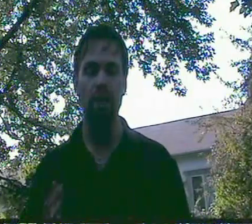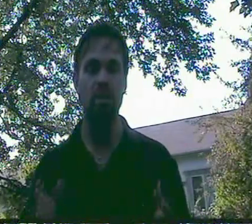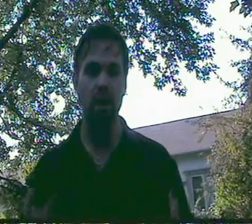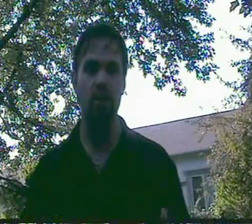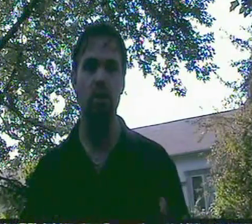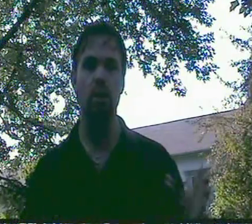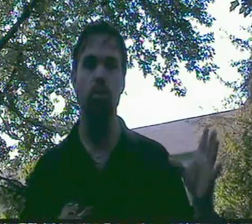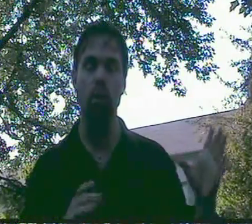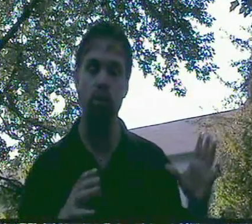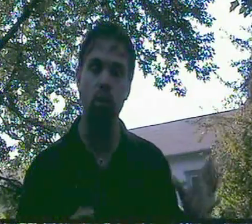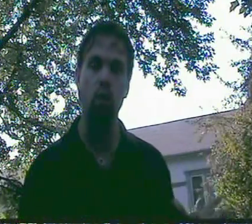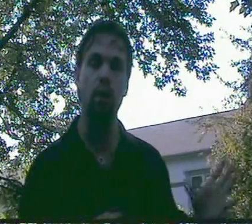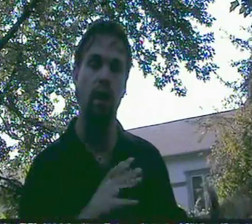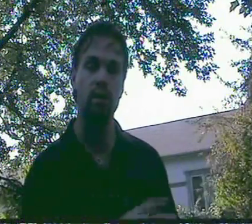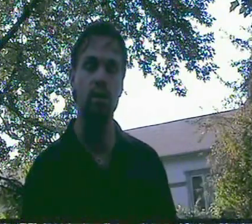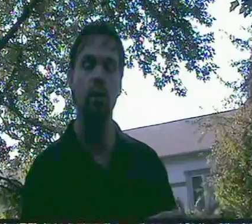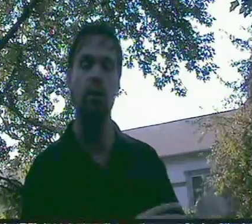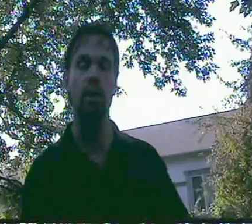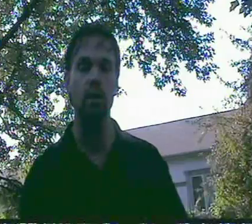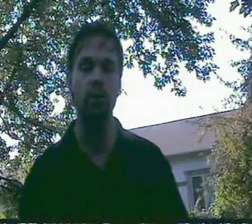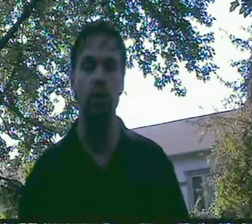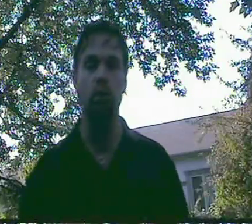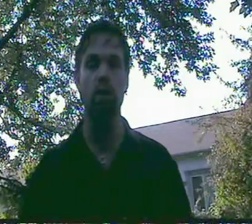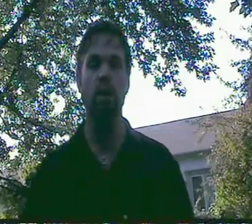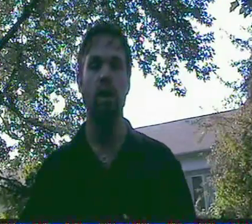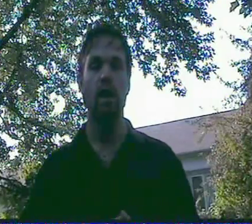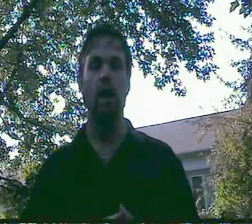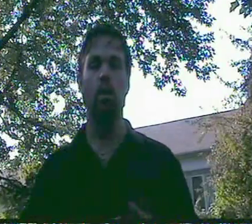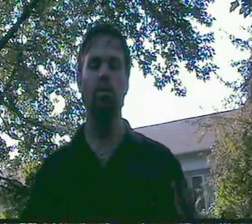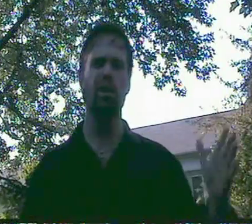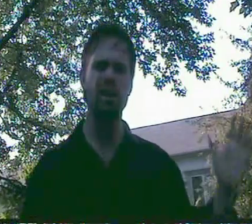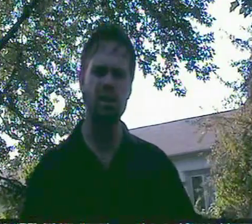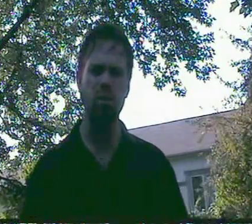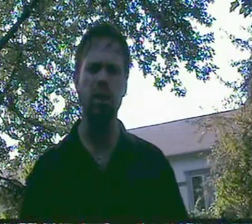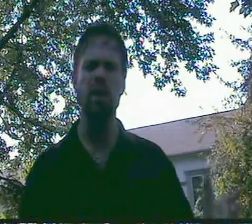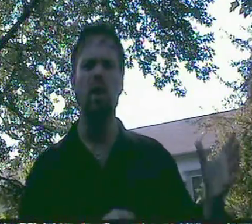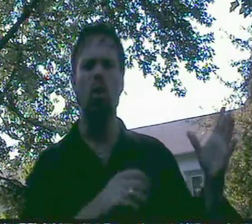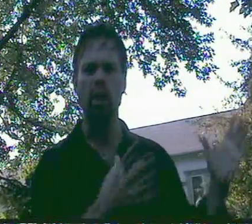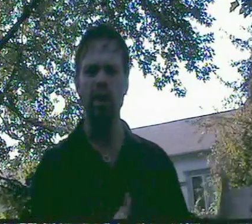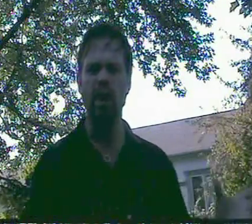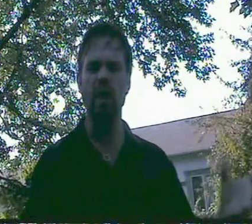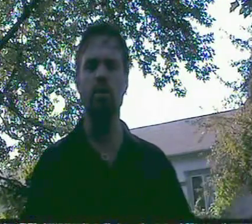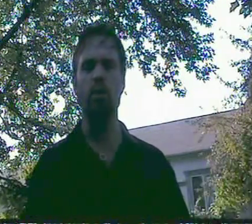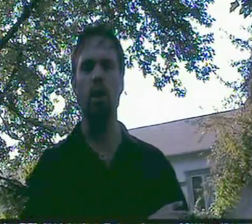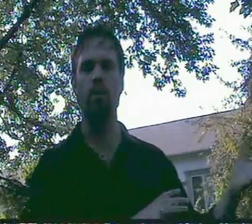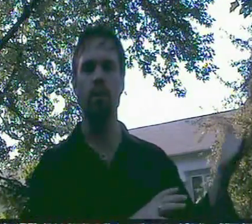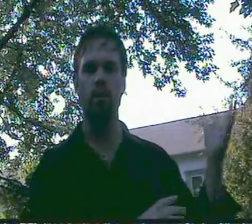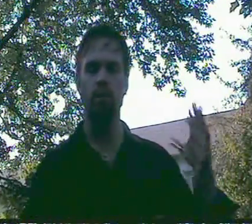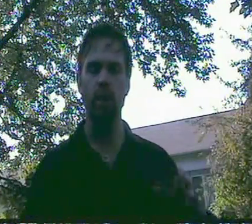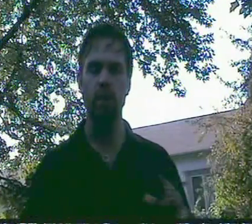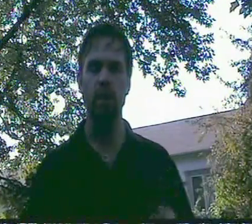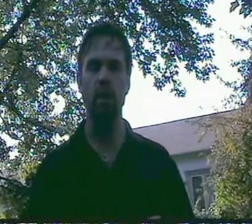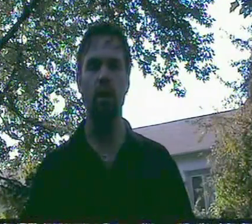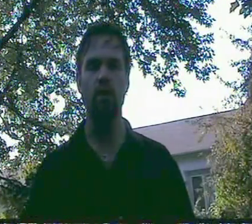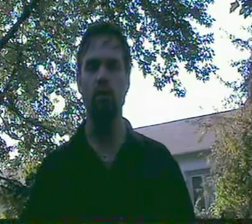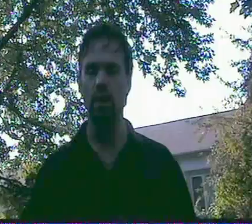section on both gold and silver individually about the history, where they came from, some very unique,